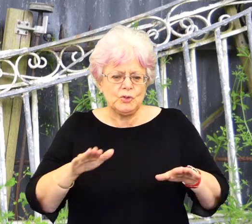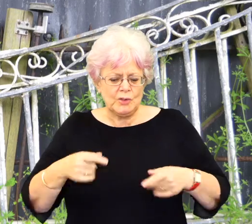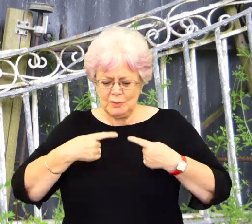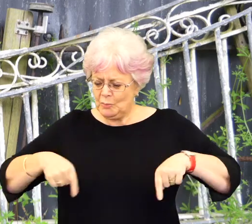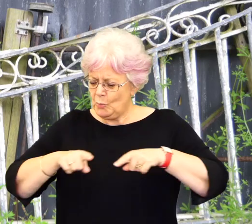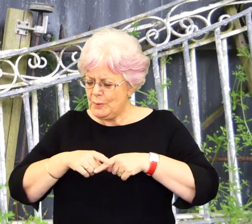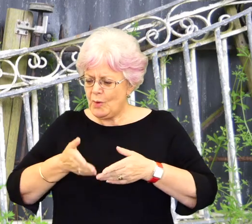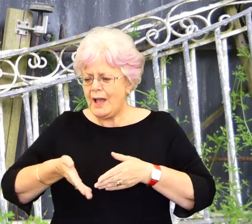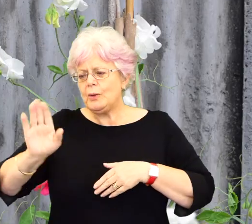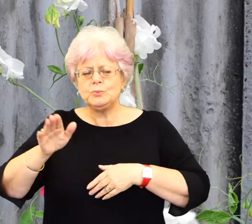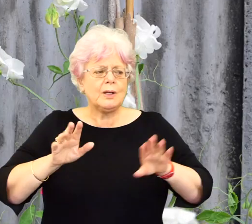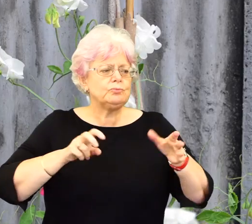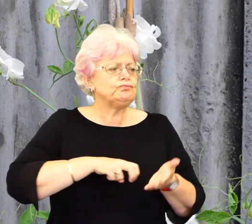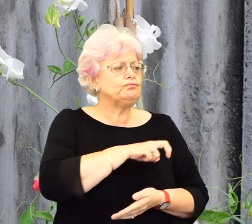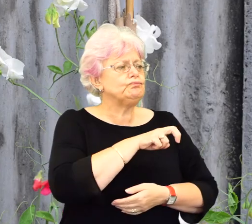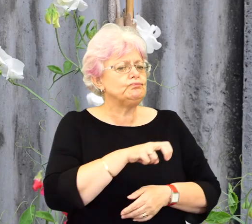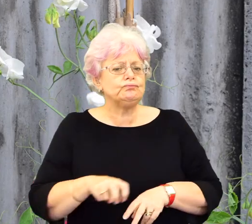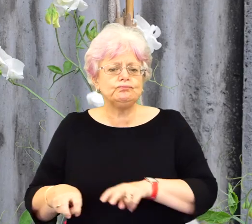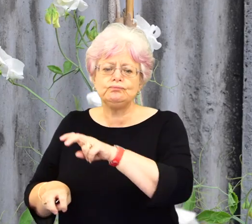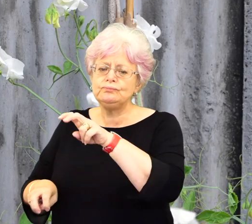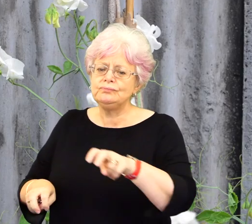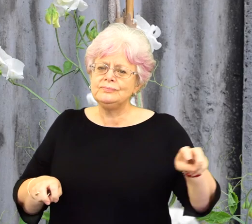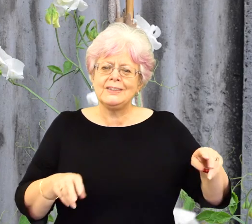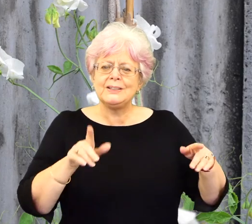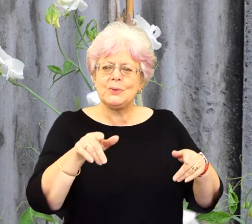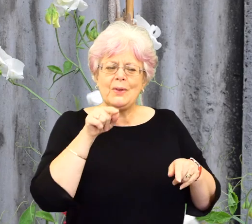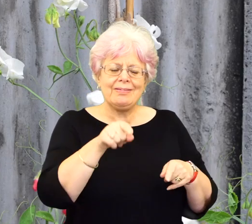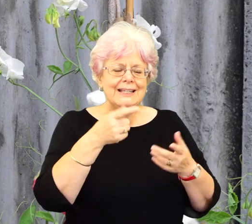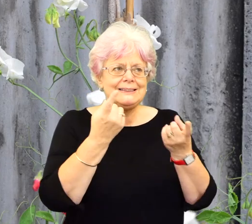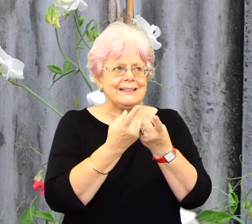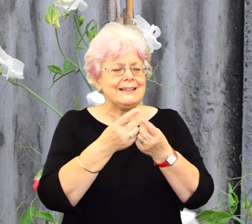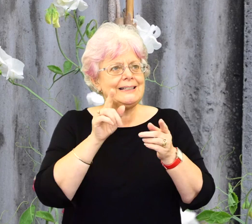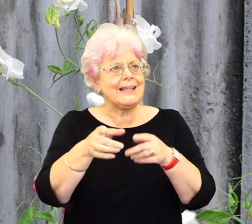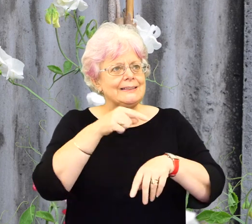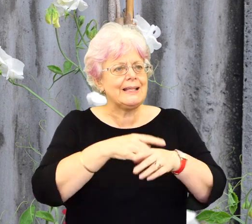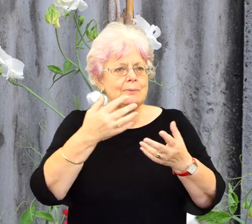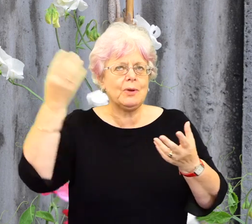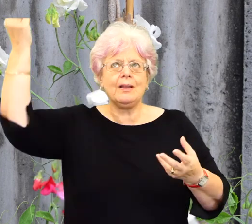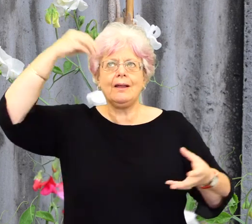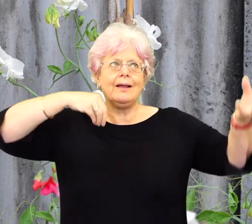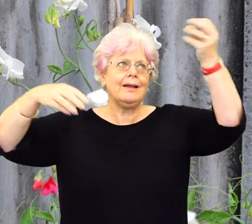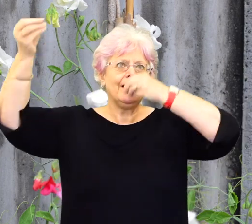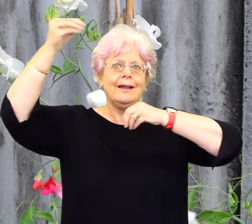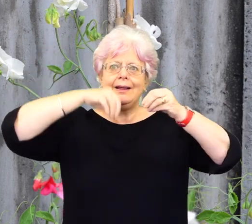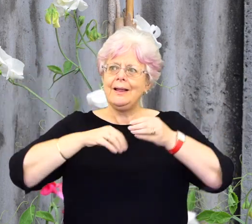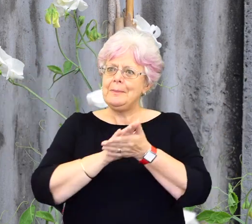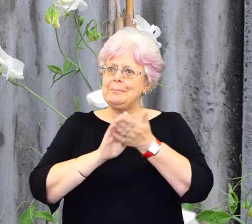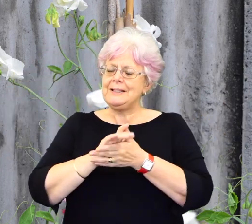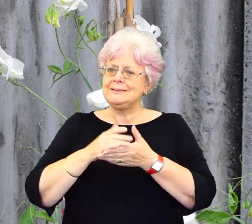idea of the, you remember what you remember, you remember the tiger, remember the garden, and so suddenly they all become muddled up together, and it's a rut and then, yeah, there were tigers